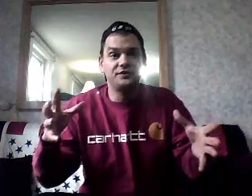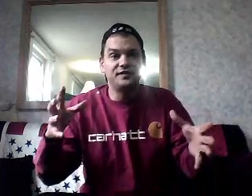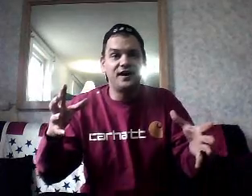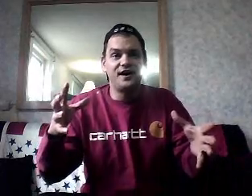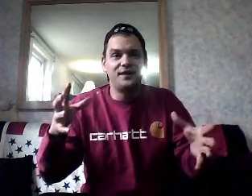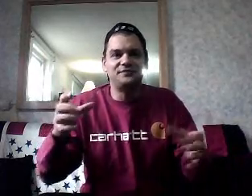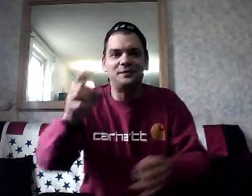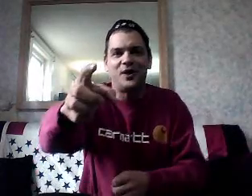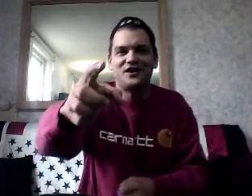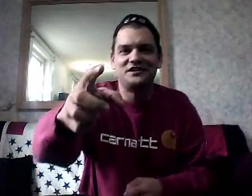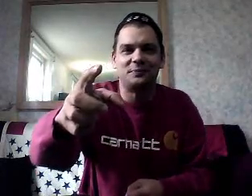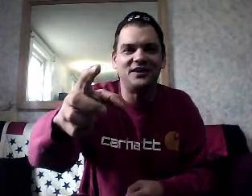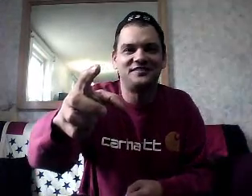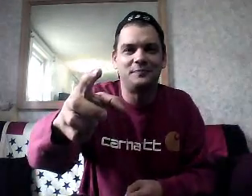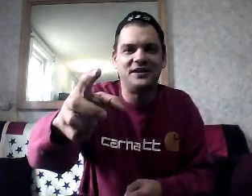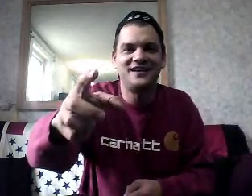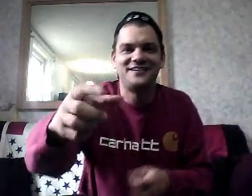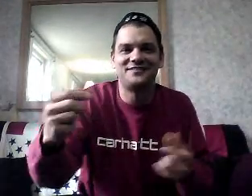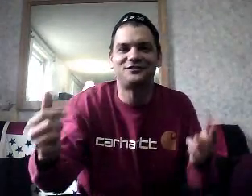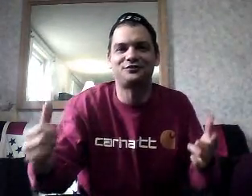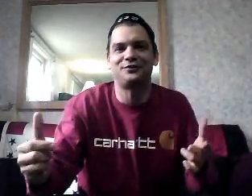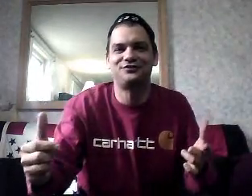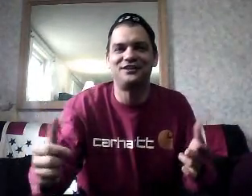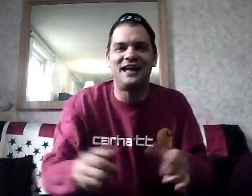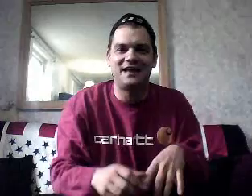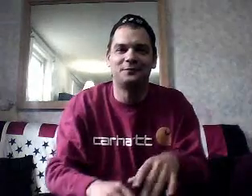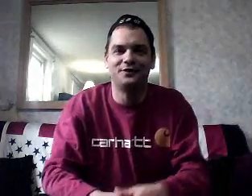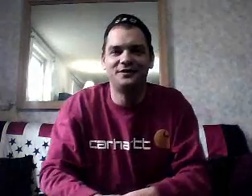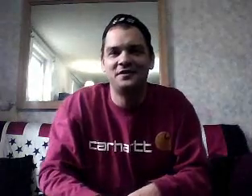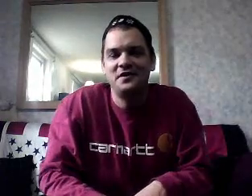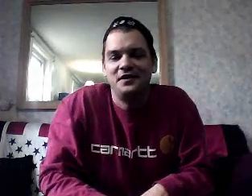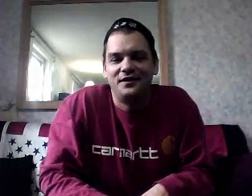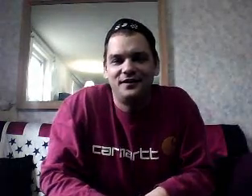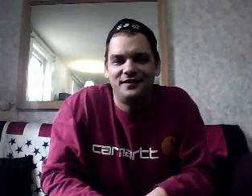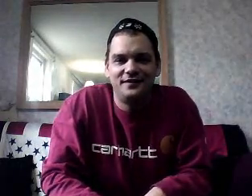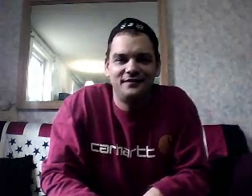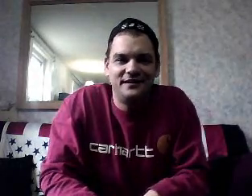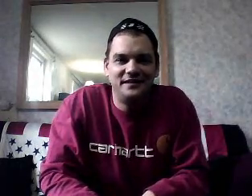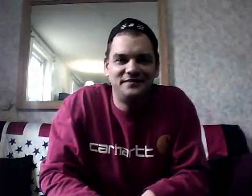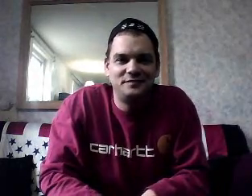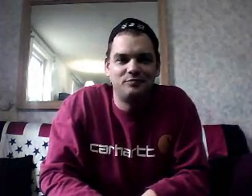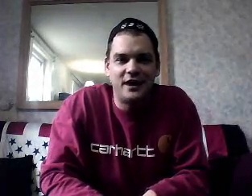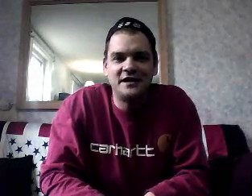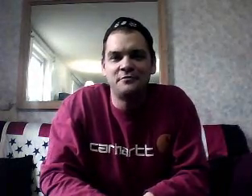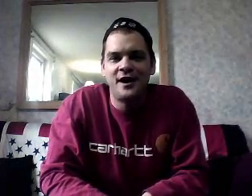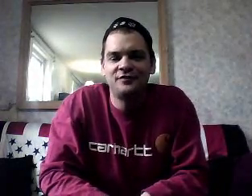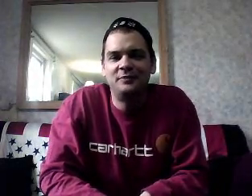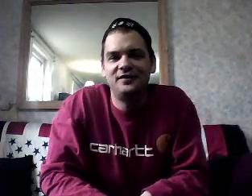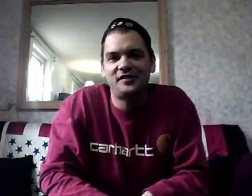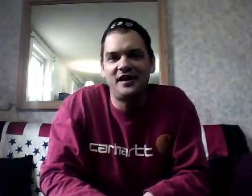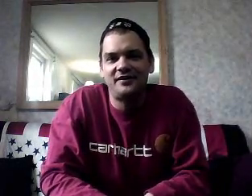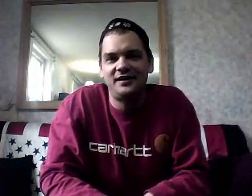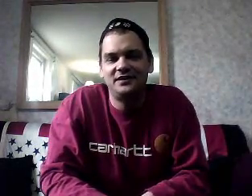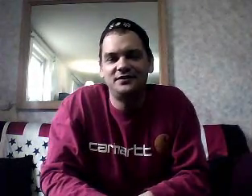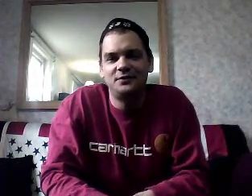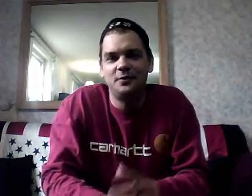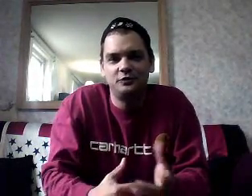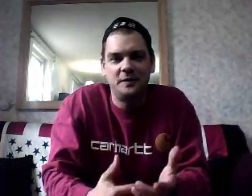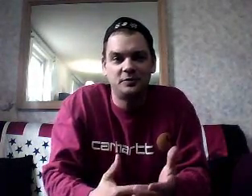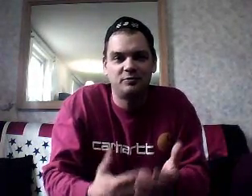What's up? Tea Party and the place to be! This is Christian Edward, anti-brainwash, because I like, you know, most people